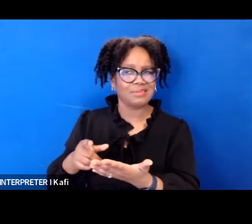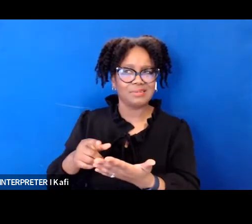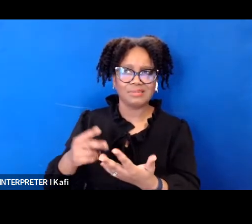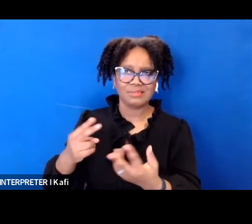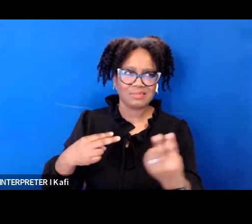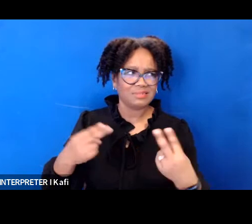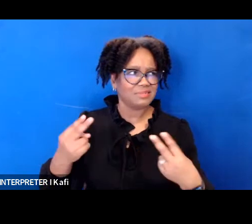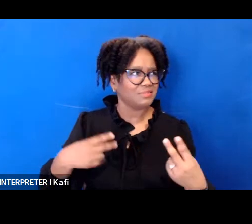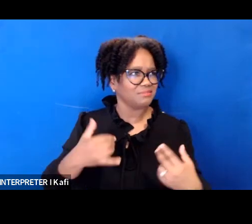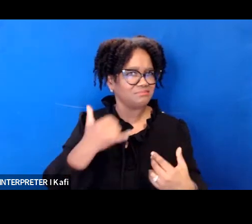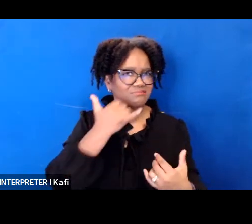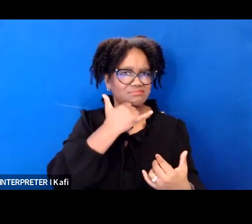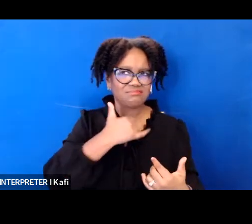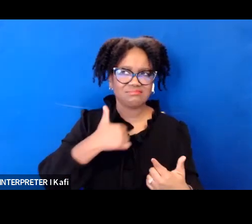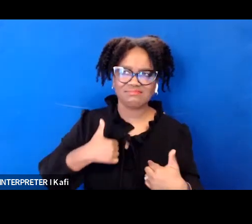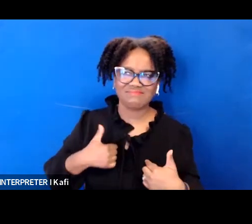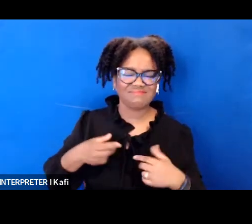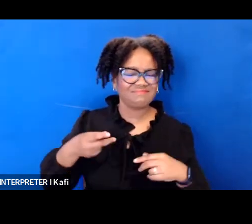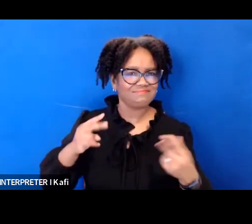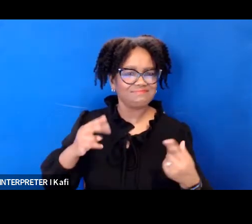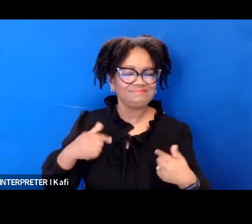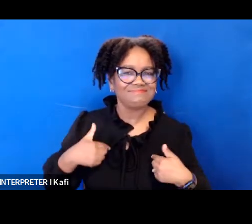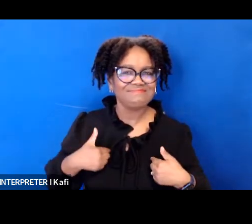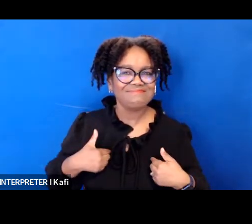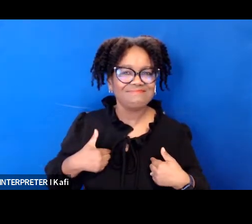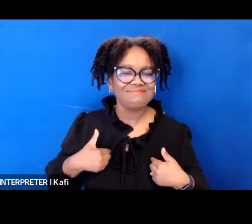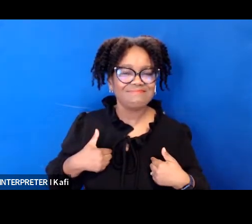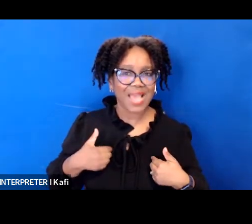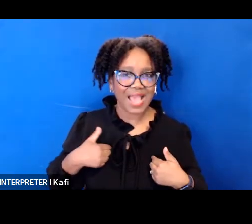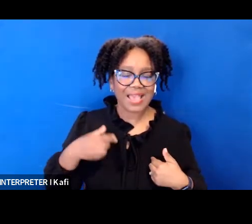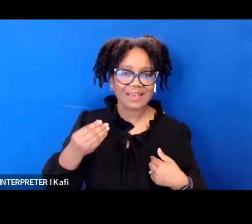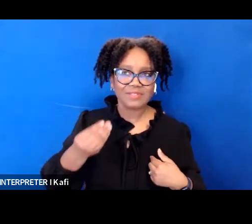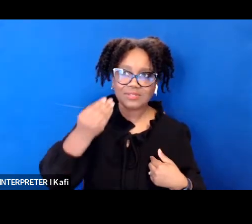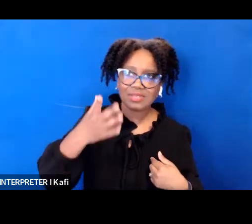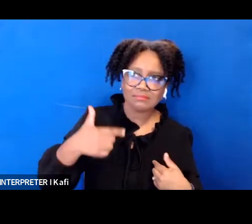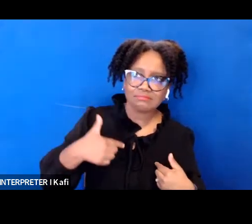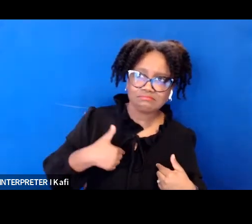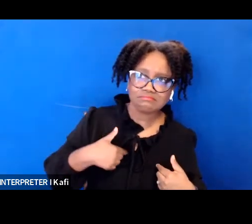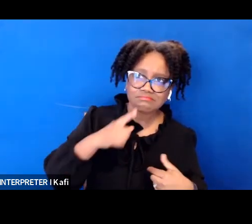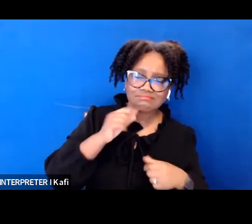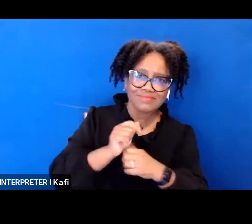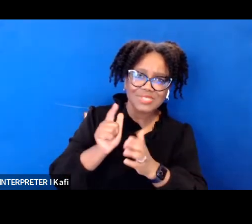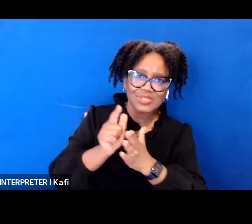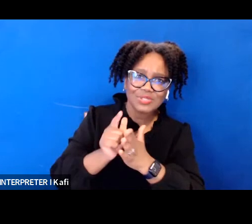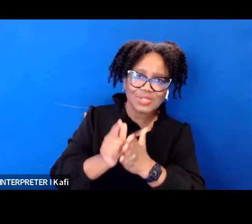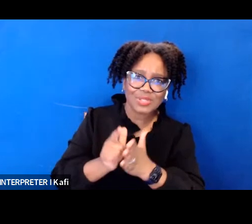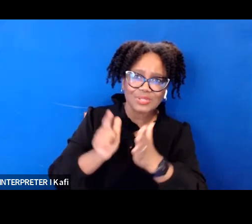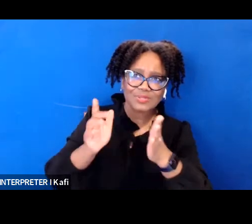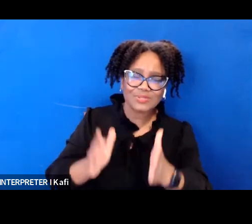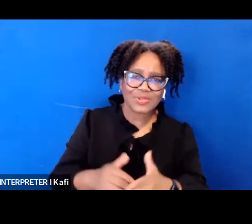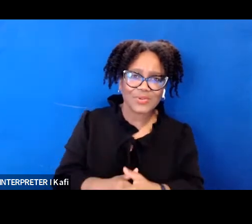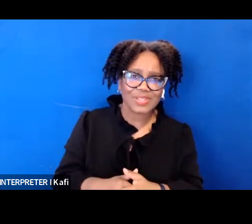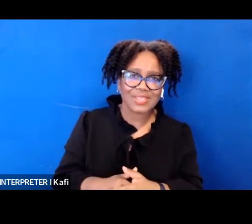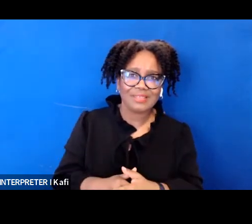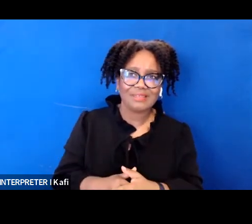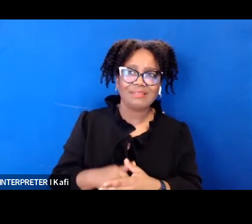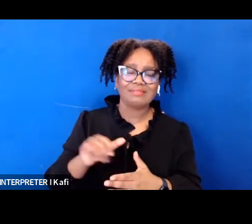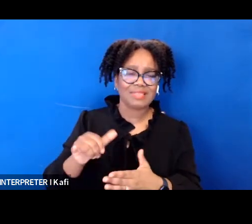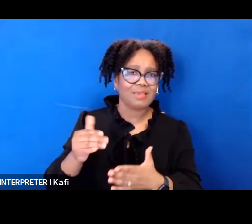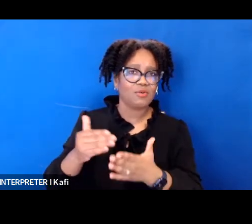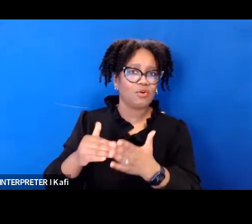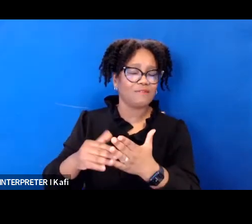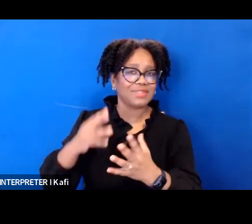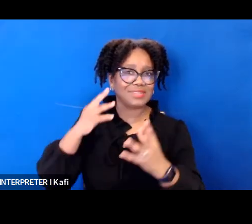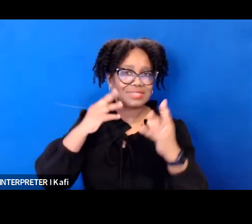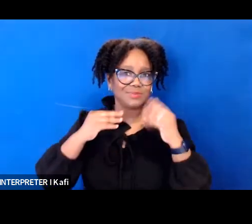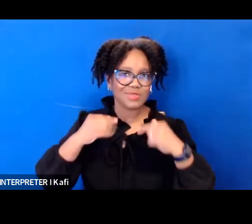court staff and judges that i'm actually an attorney this can be humiliating and isolating in california where i